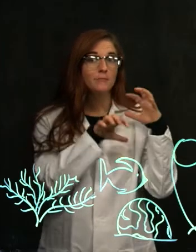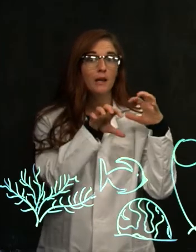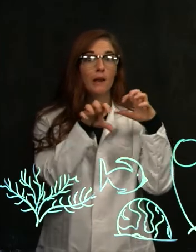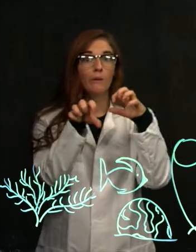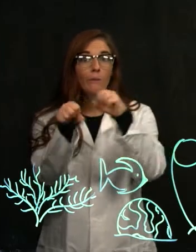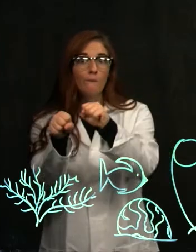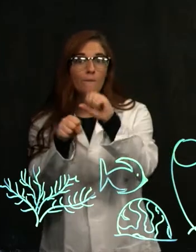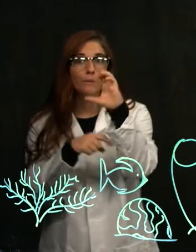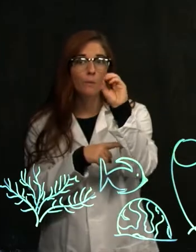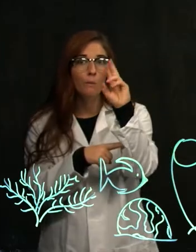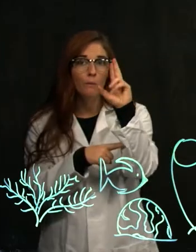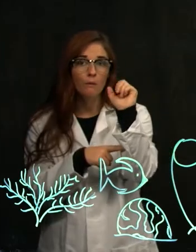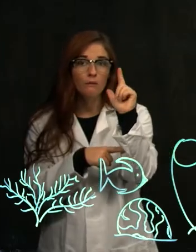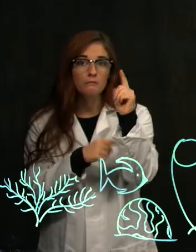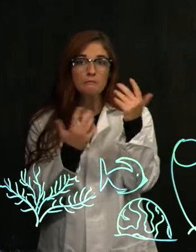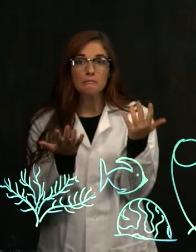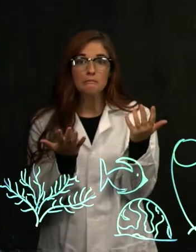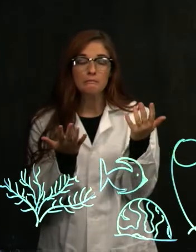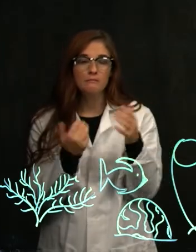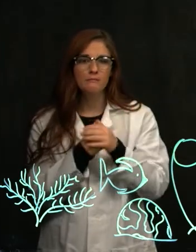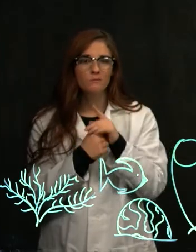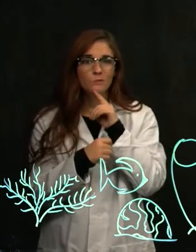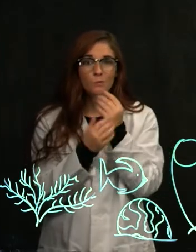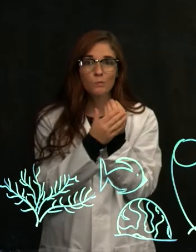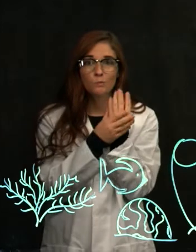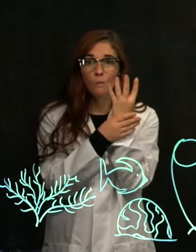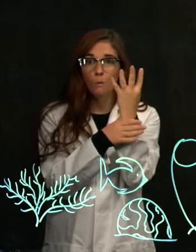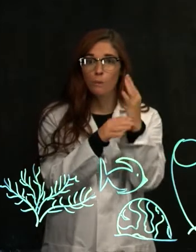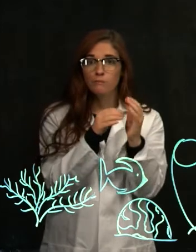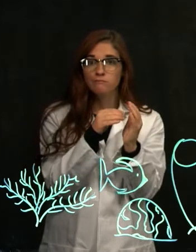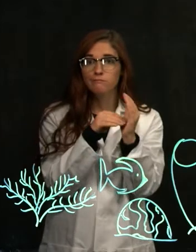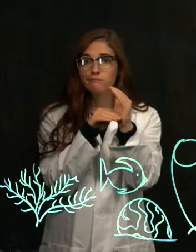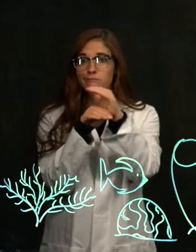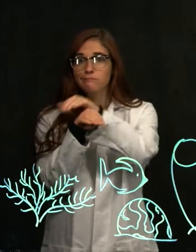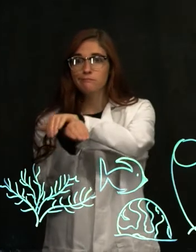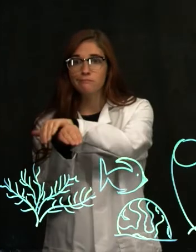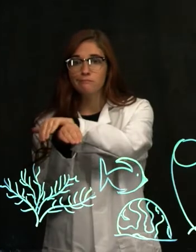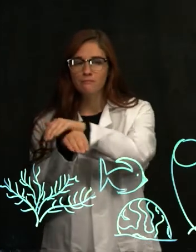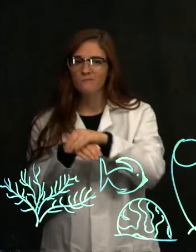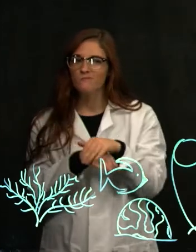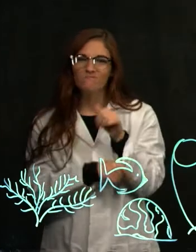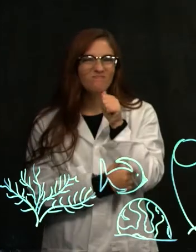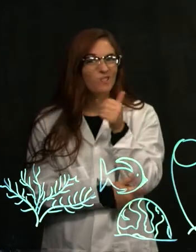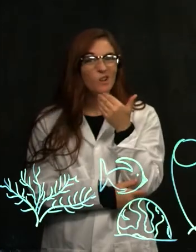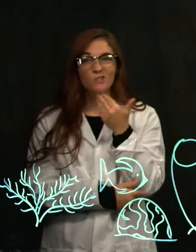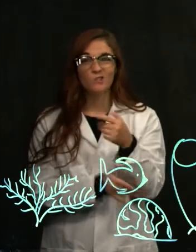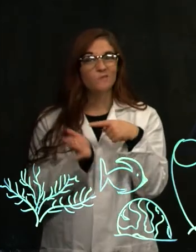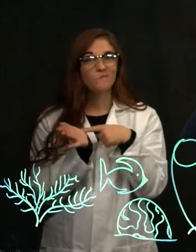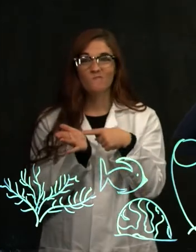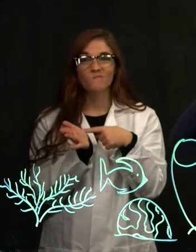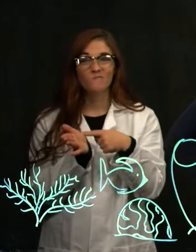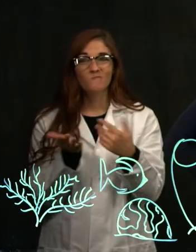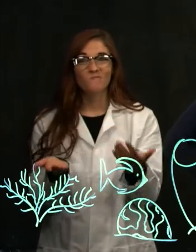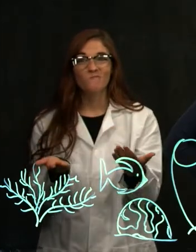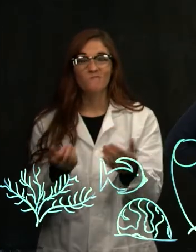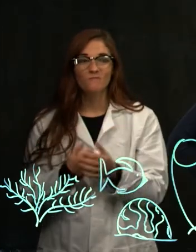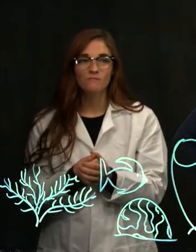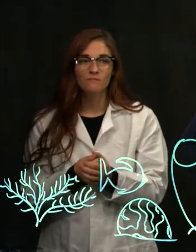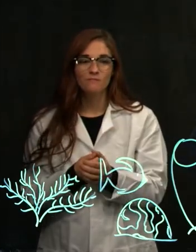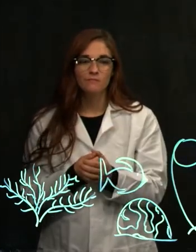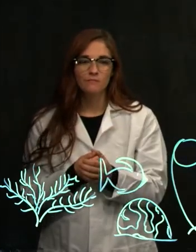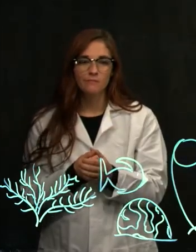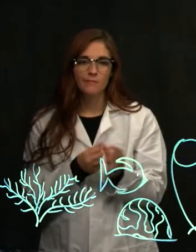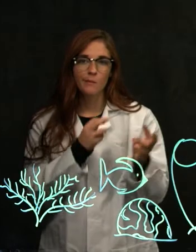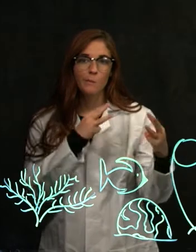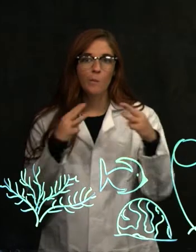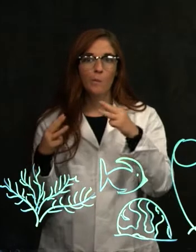over from the coral and they're actually growing over the coral which is not a good sign. So there's a